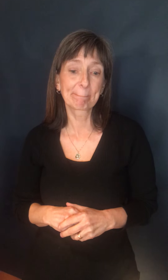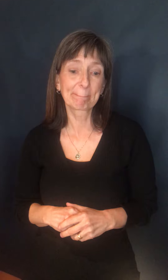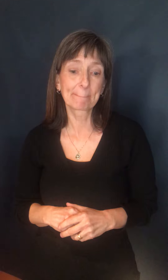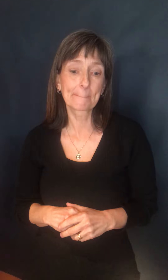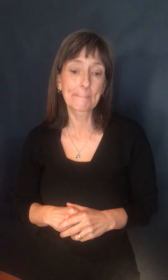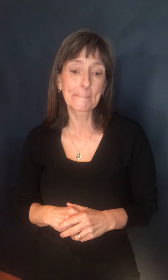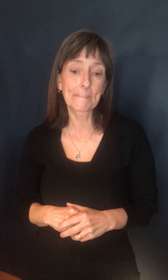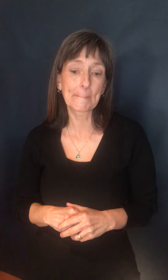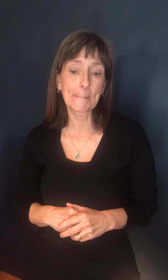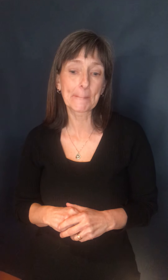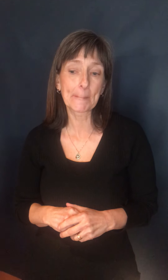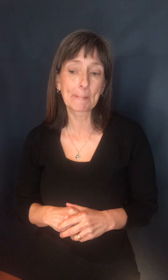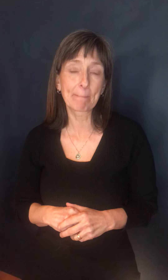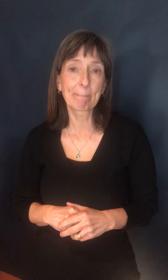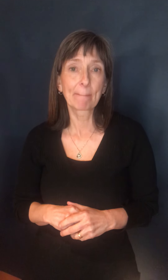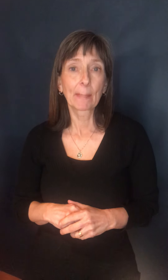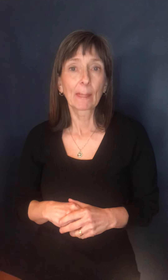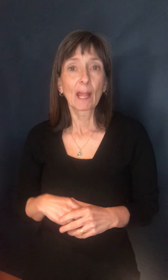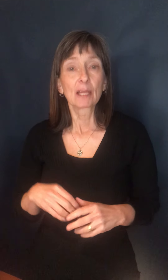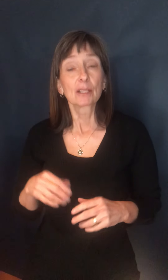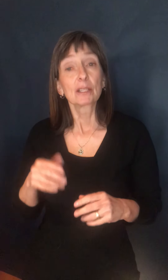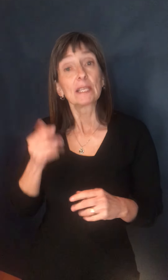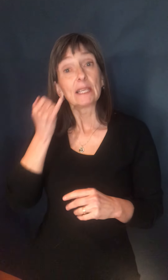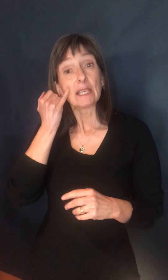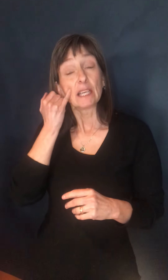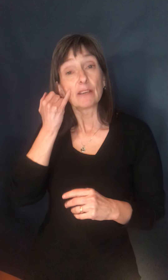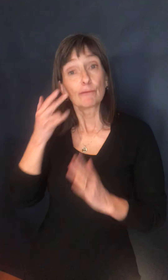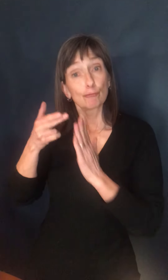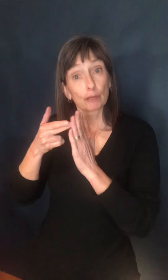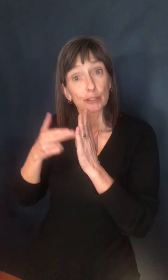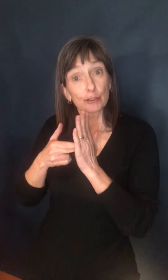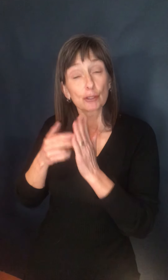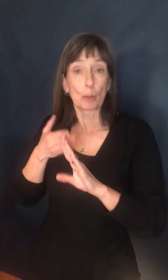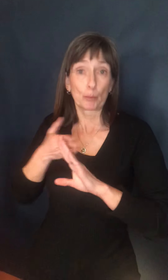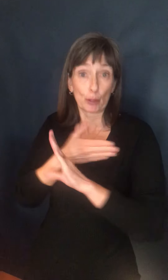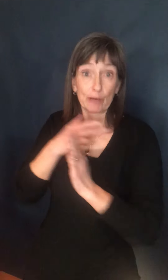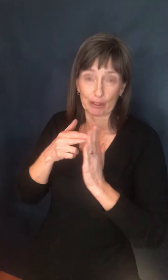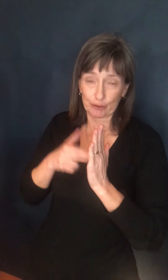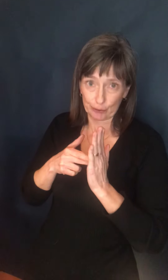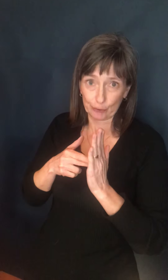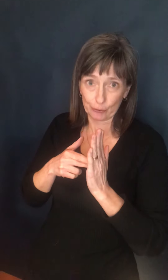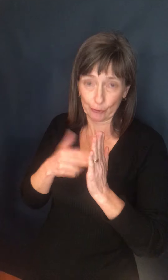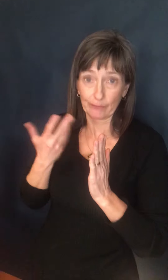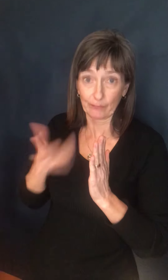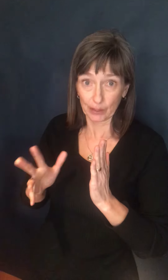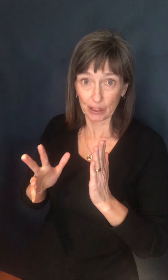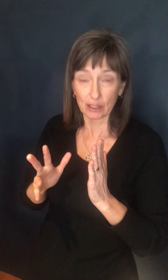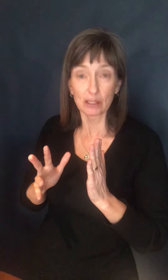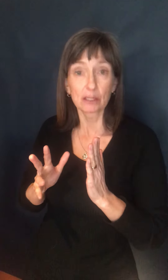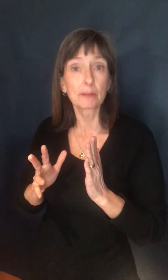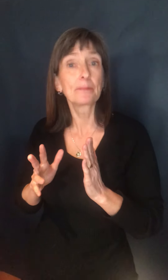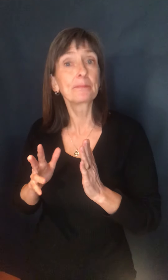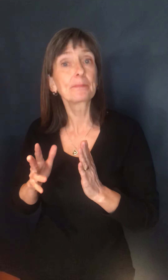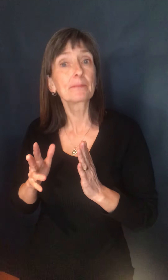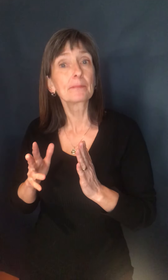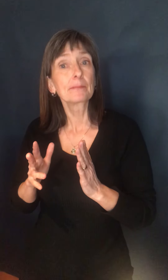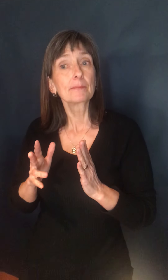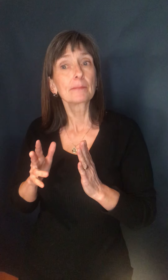The people who have registered, or pre-registered rather, and have not yet received their code and their